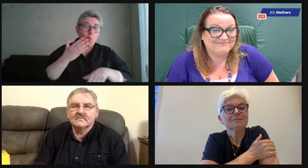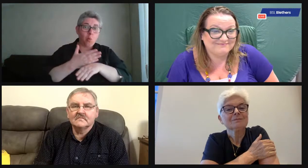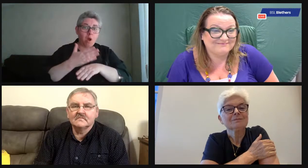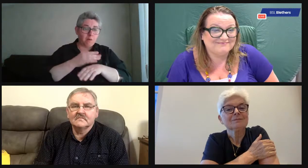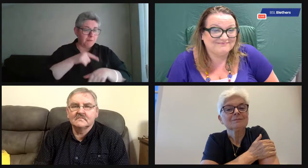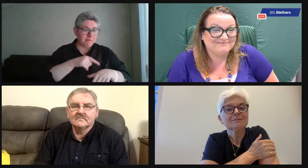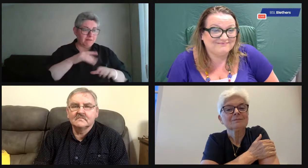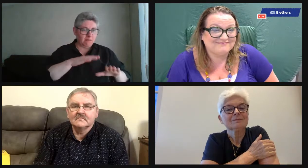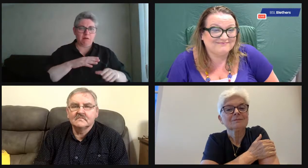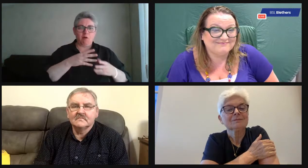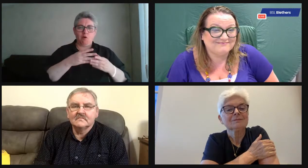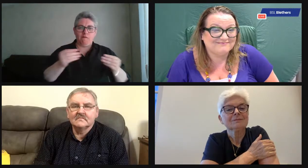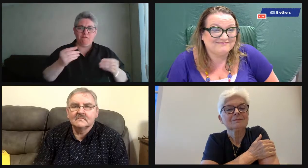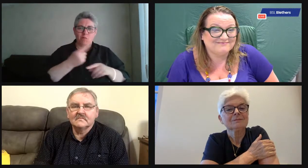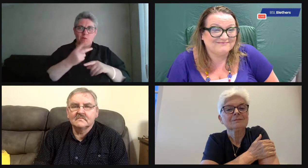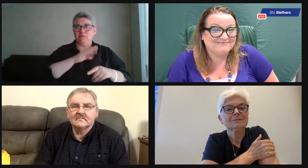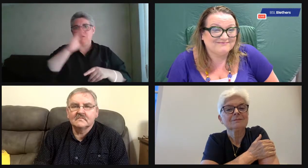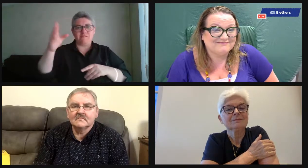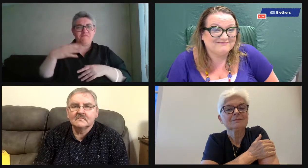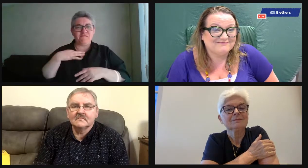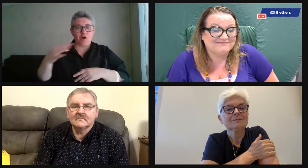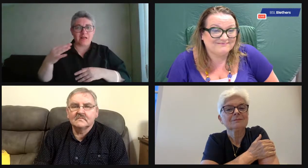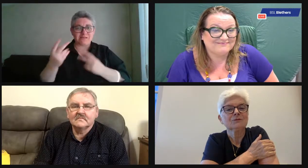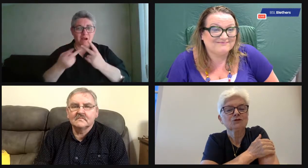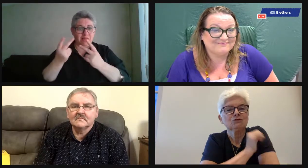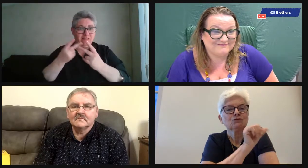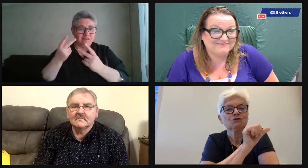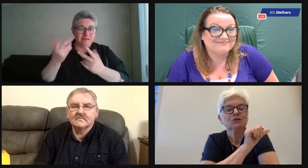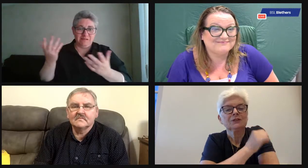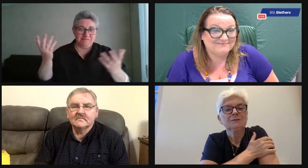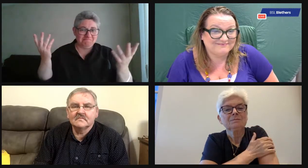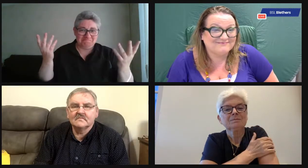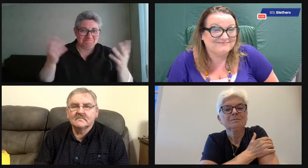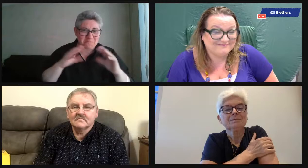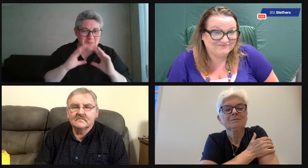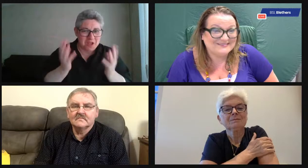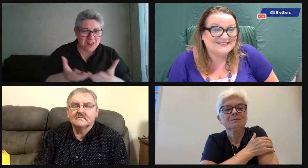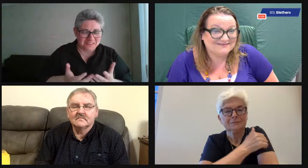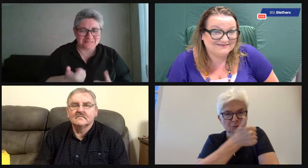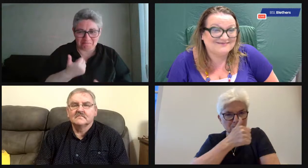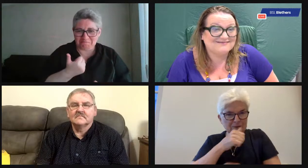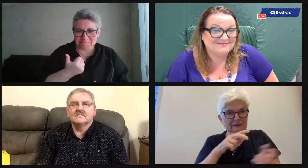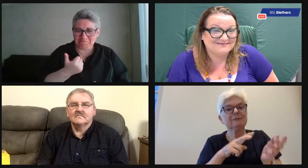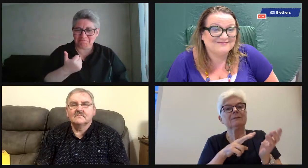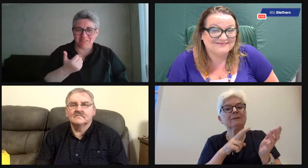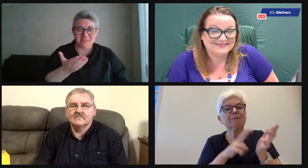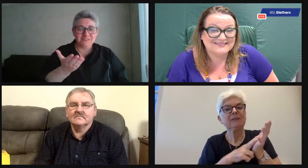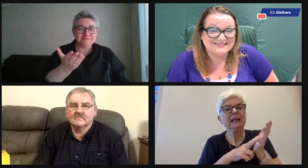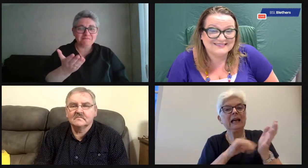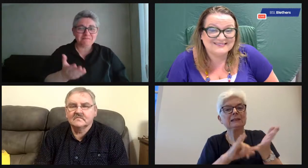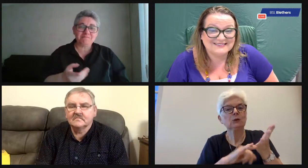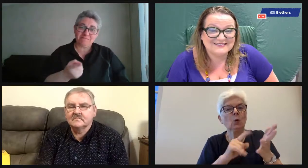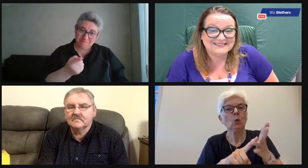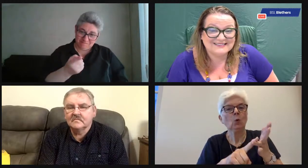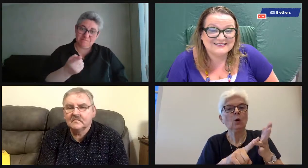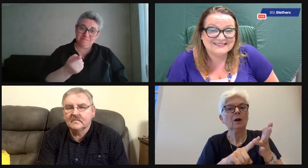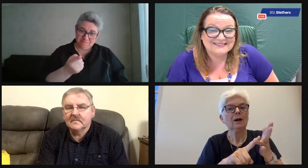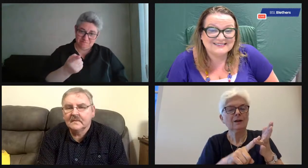world for those kinds of opportunities. And maybe you could take some time off work to volunteer somewhere else in the world.